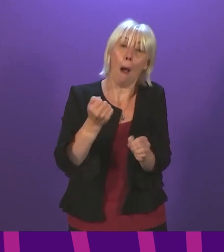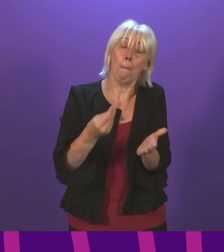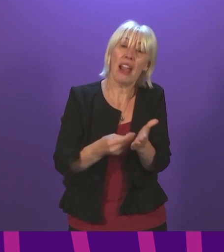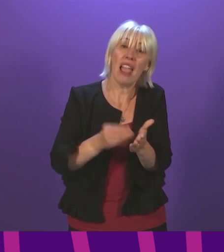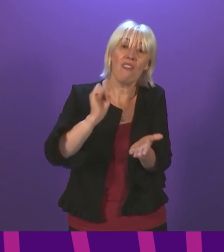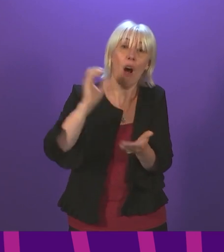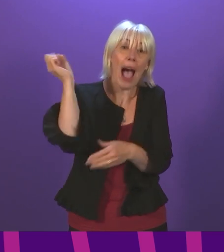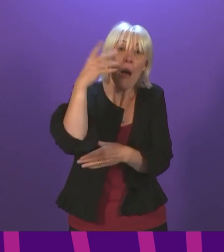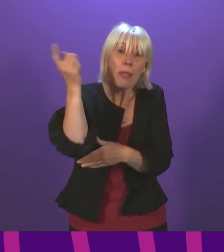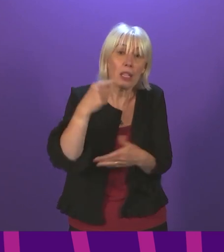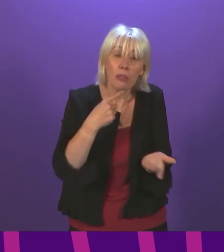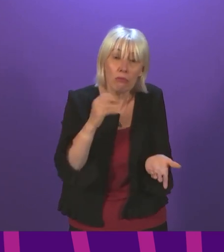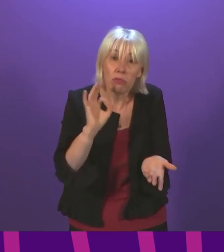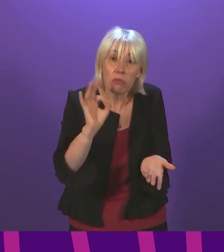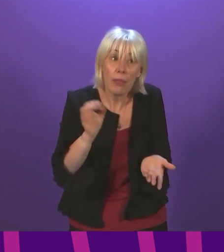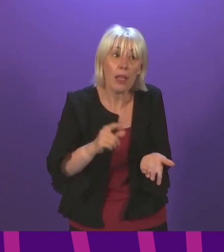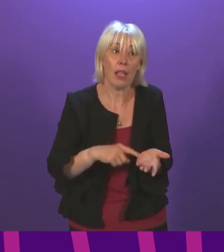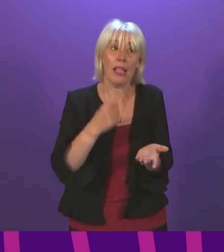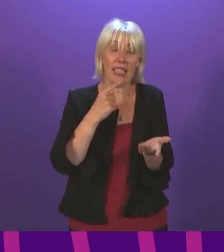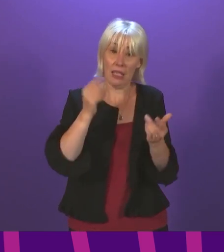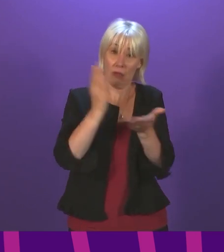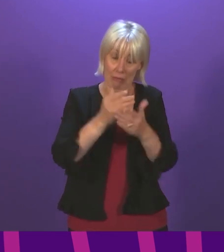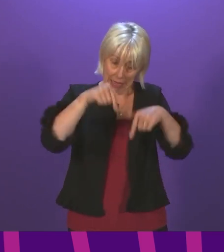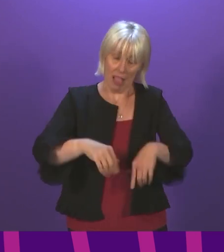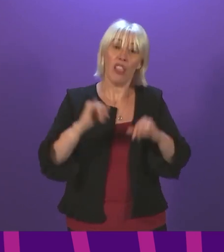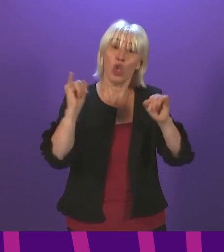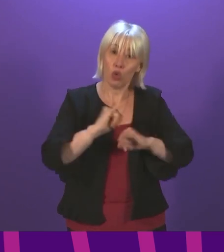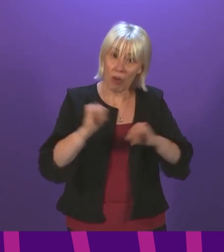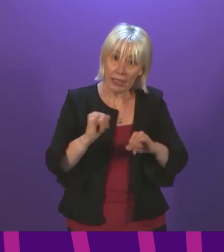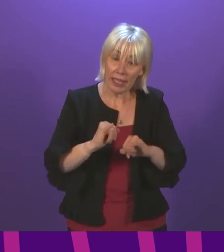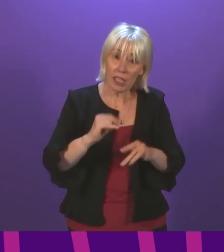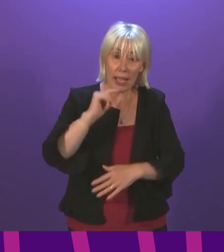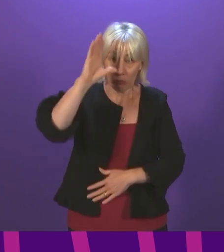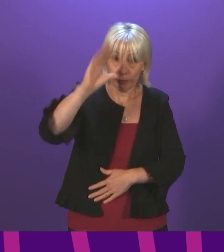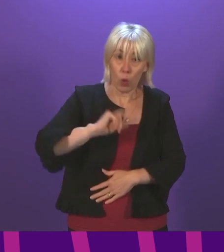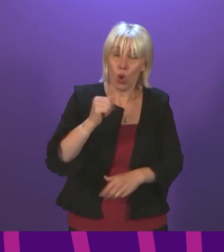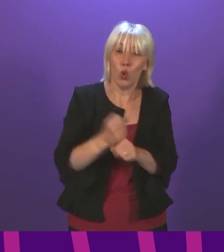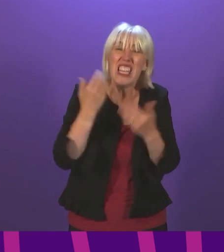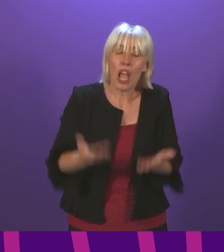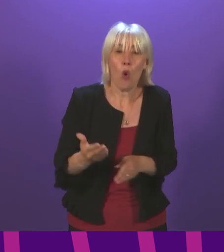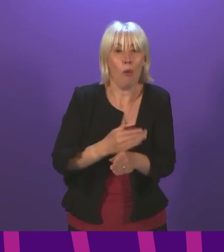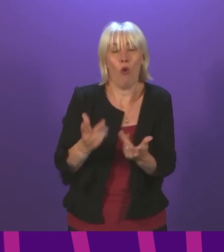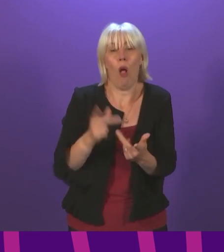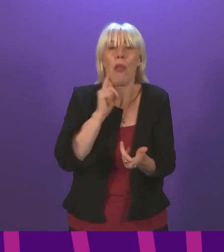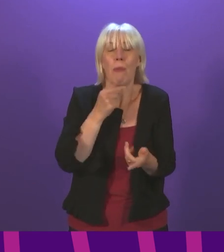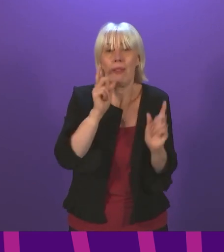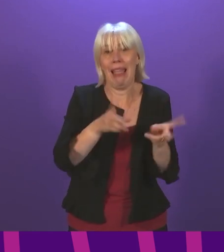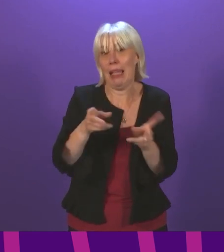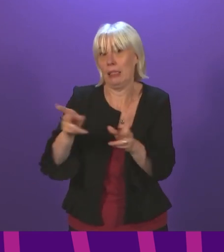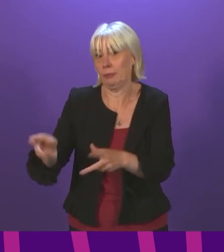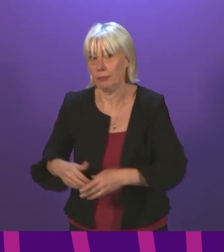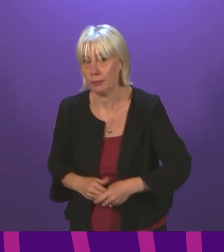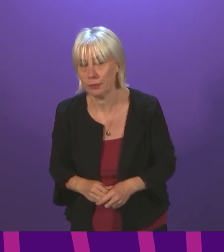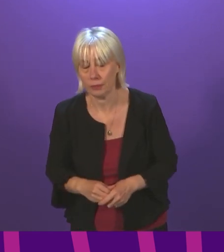is a crisis, and will she tell us what she's going to do about it now, before lives are lost? First Minister. Well, firstly,